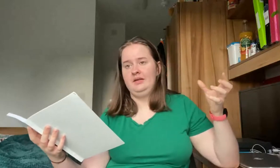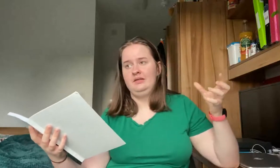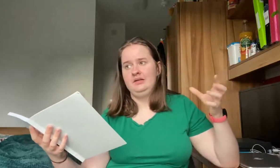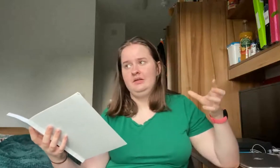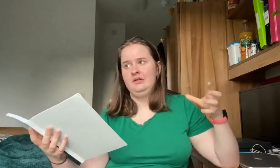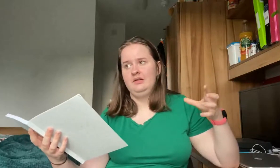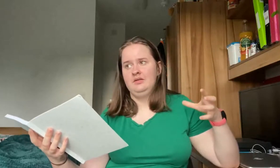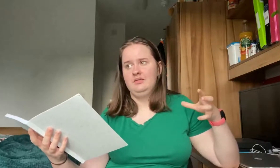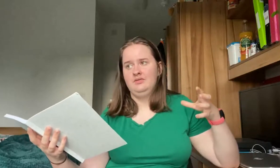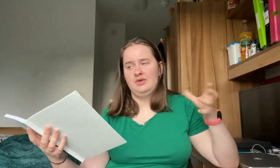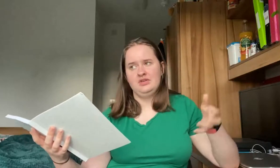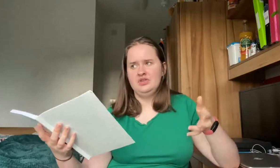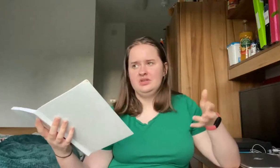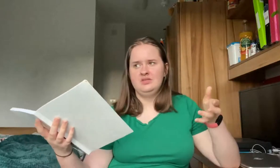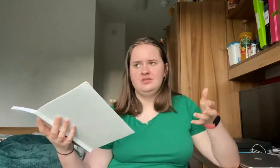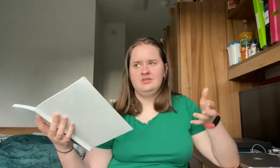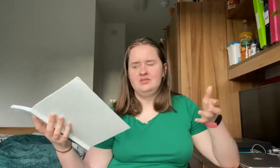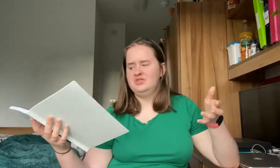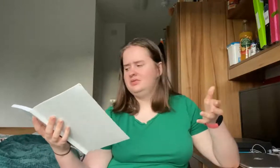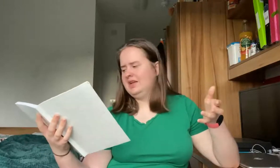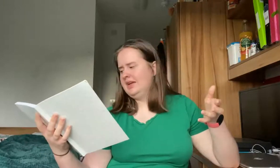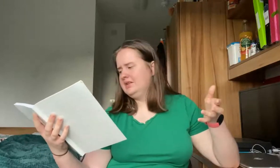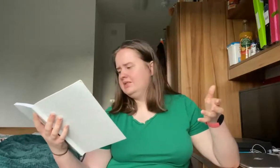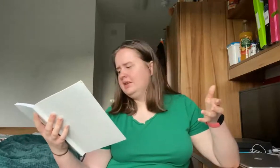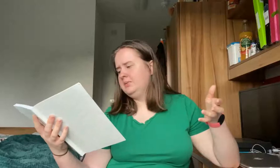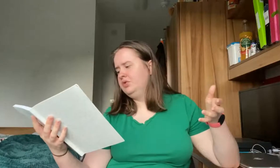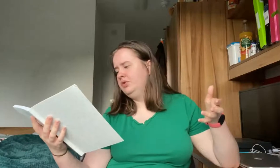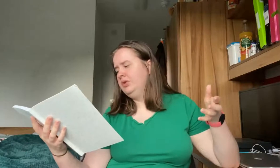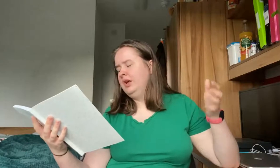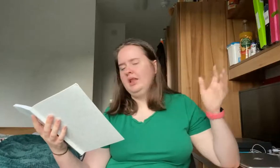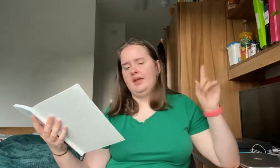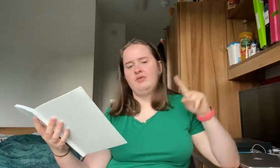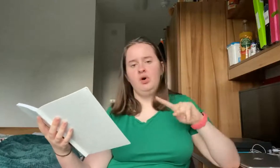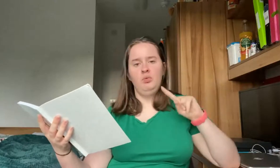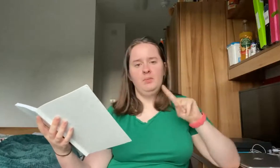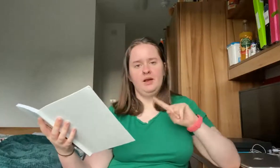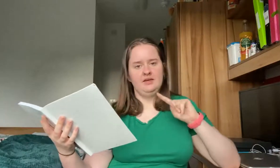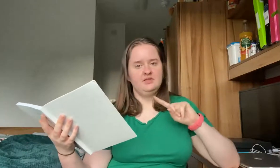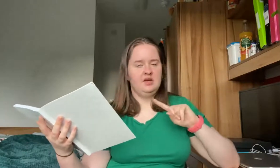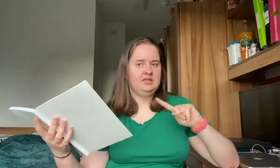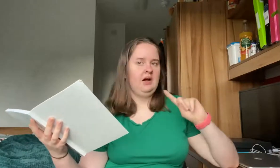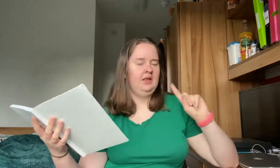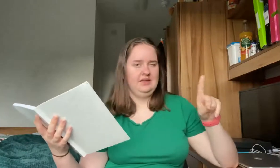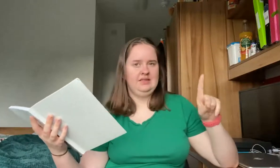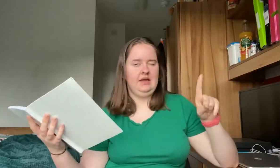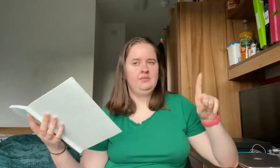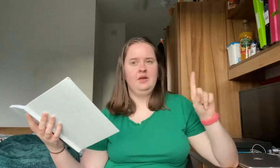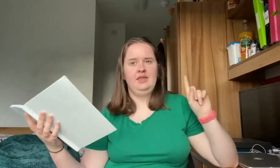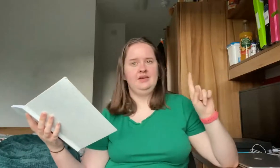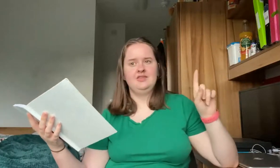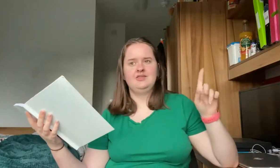freshers tickets anymore like I've got £1 a night out and that's it and that's